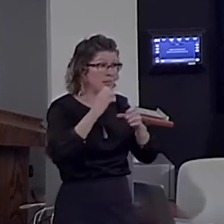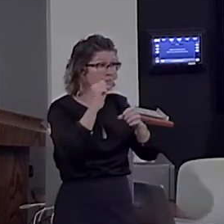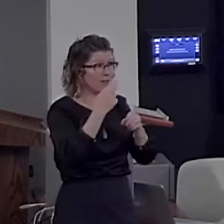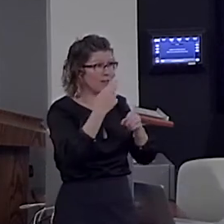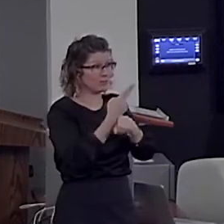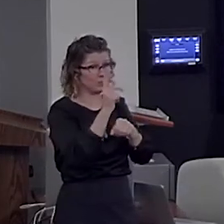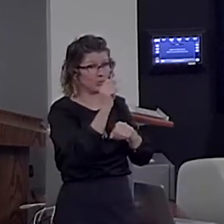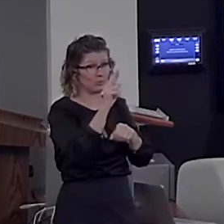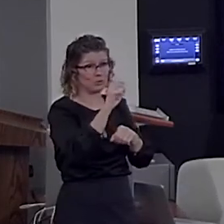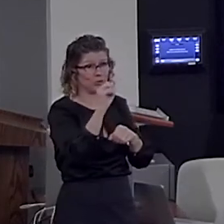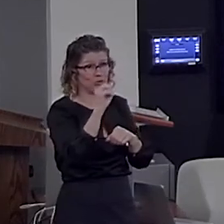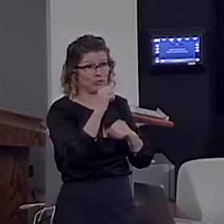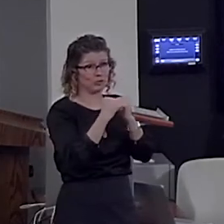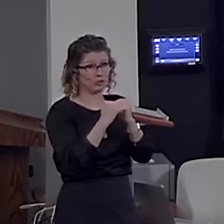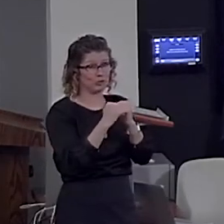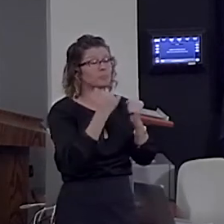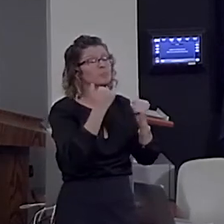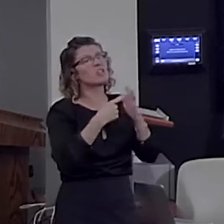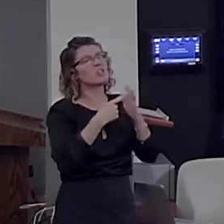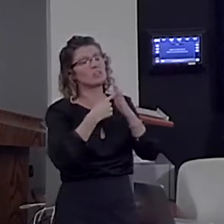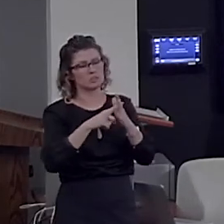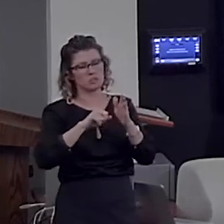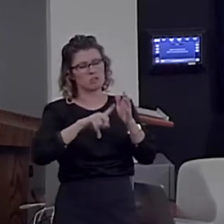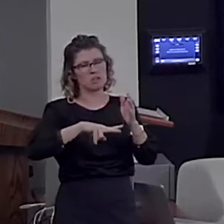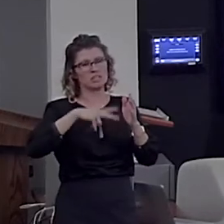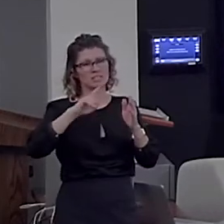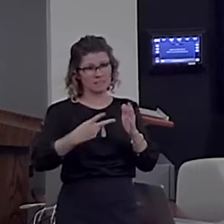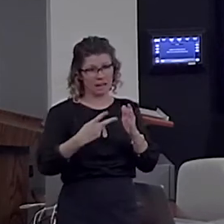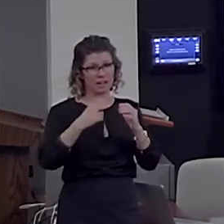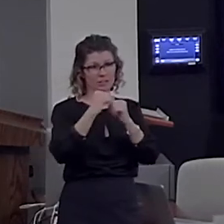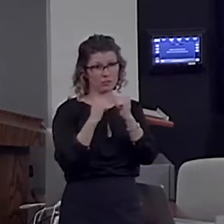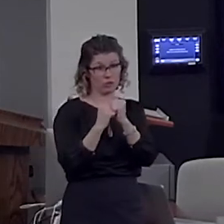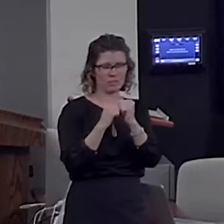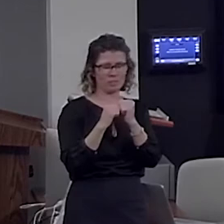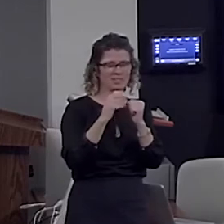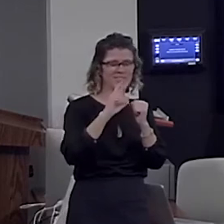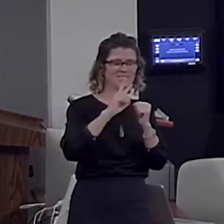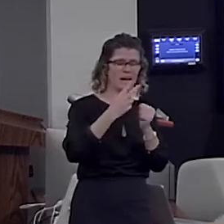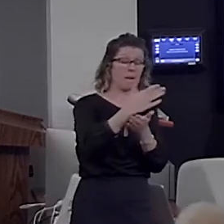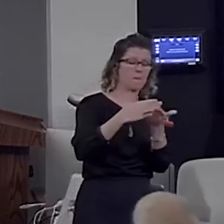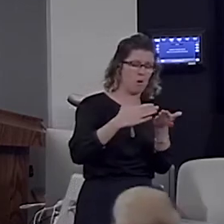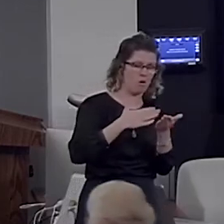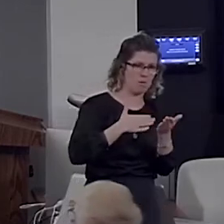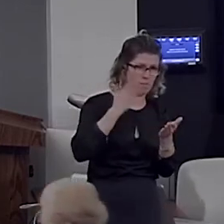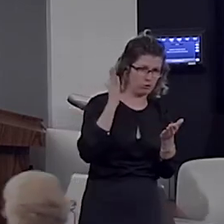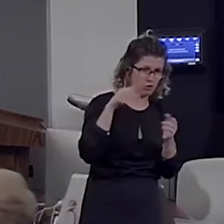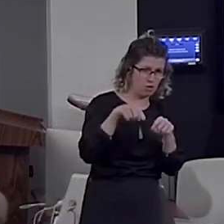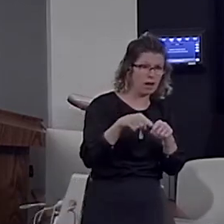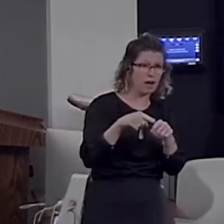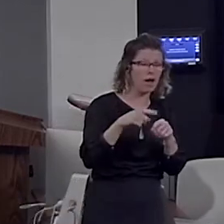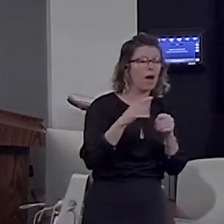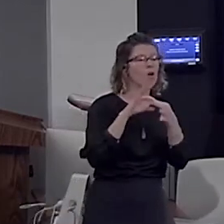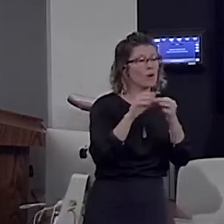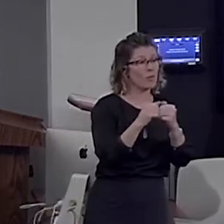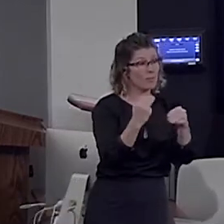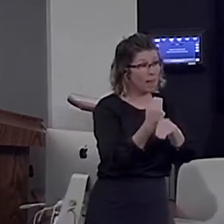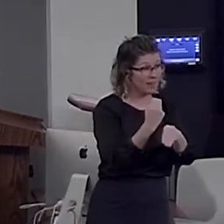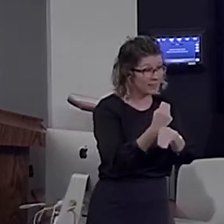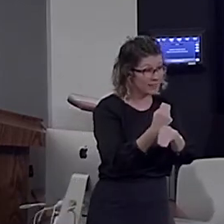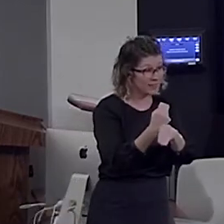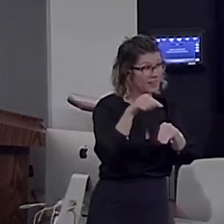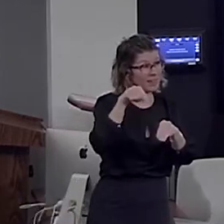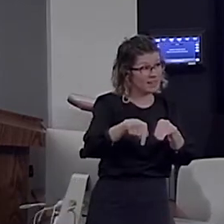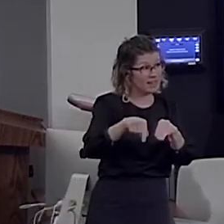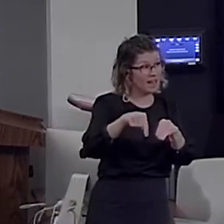Now, in the second half of my talk, I want to talk about mathematics. And this is my second question. Now that we know the language,